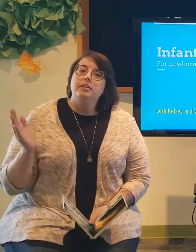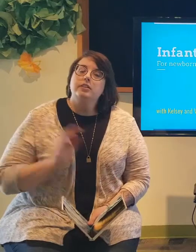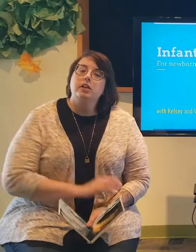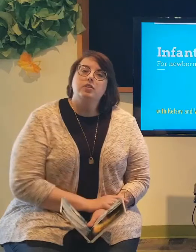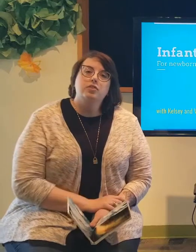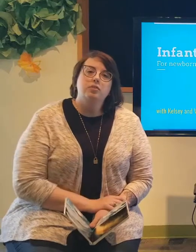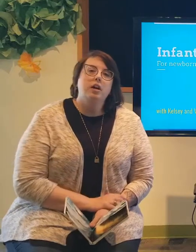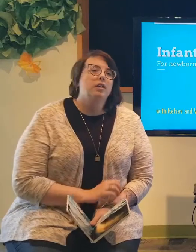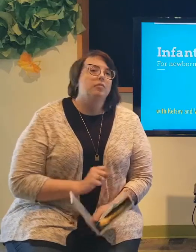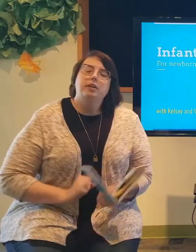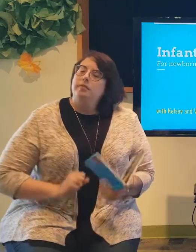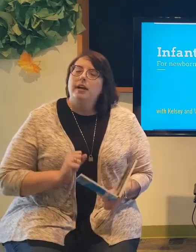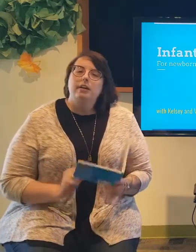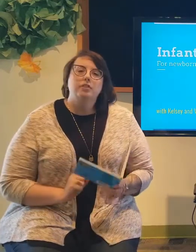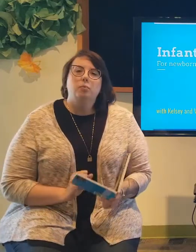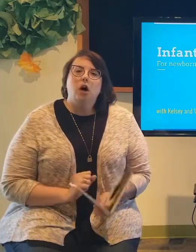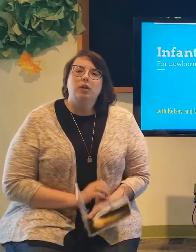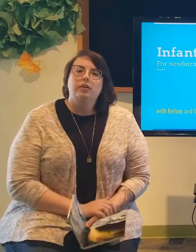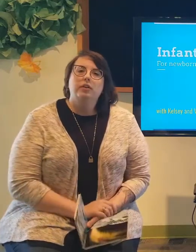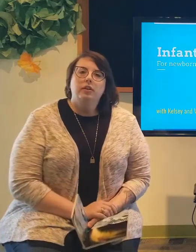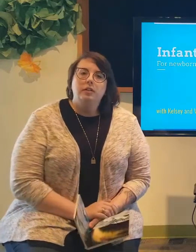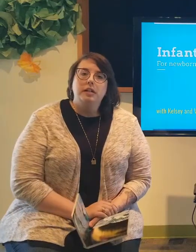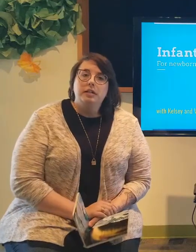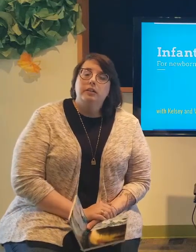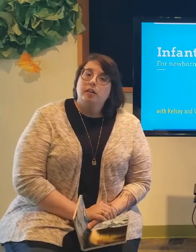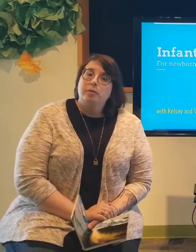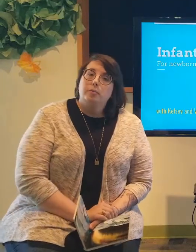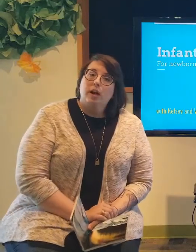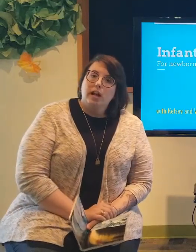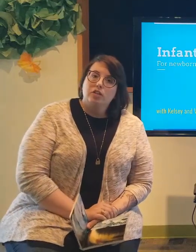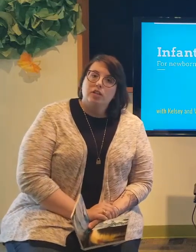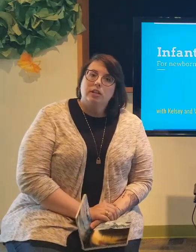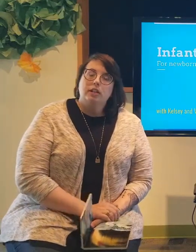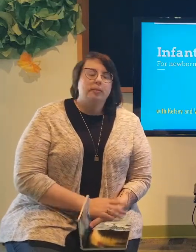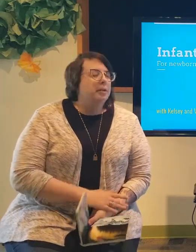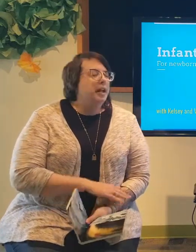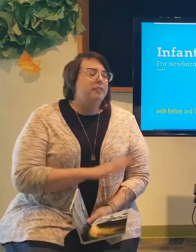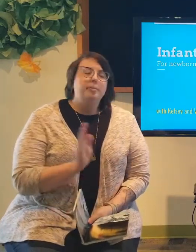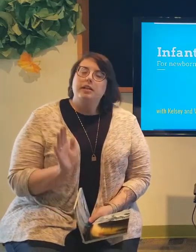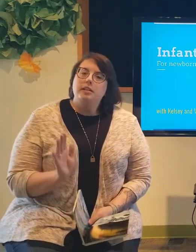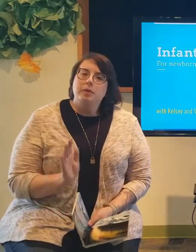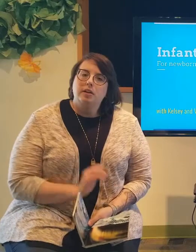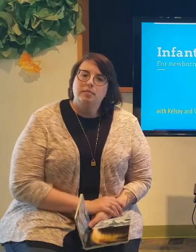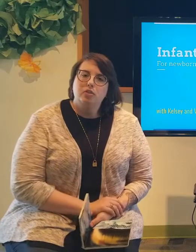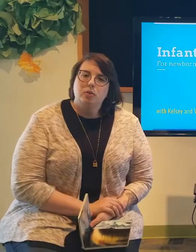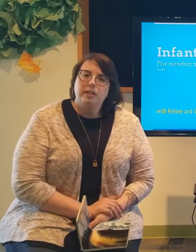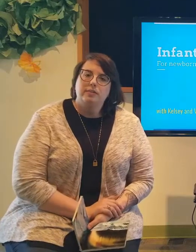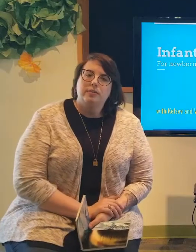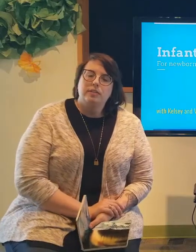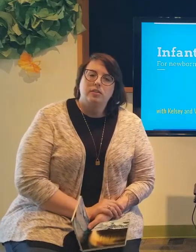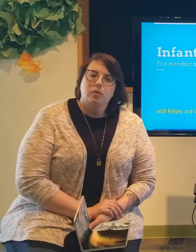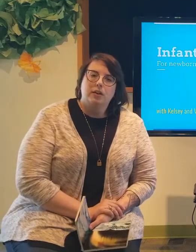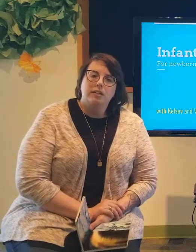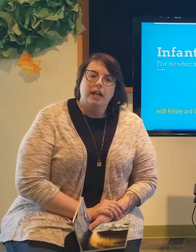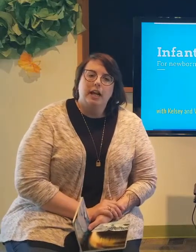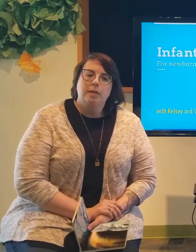they start to run around and walk on their own and need a little bit more action. And everybody is welcome to join us in this storytime.